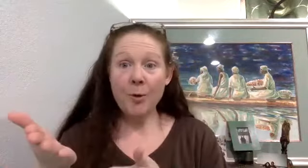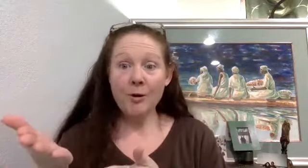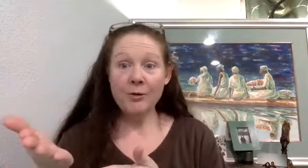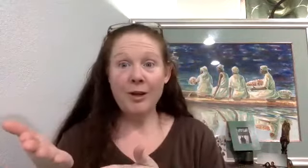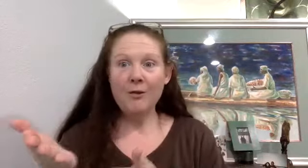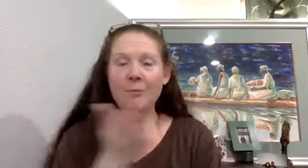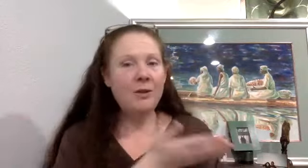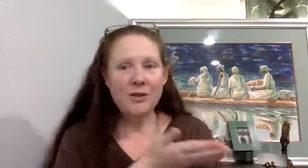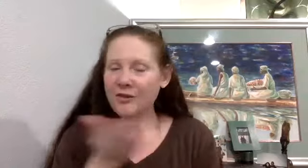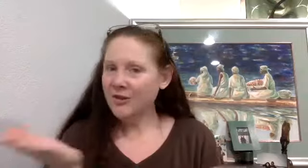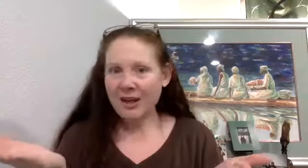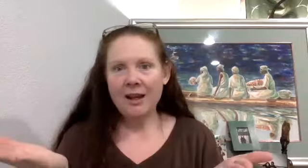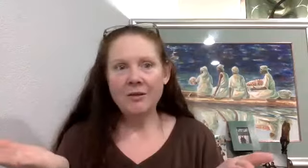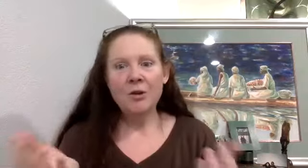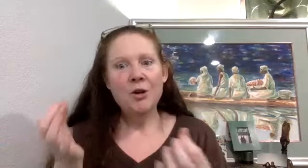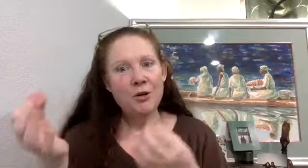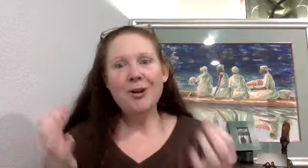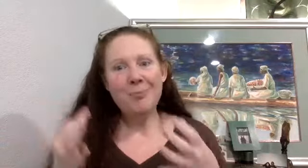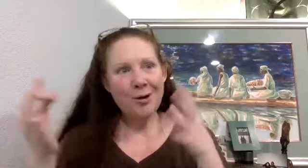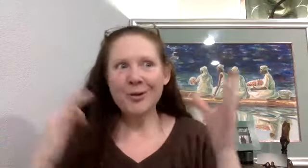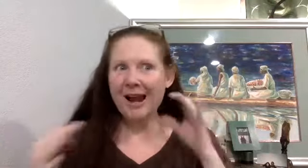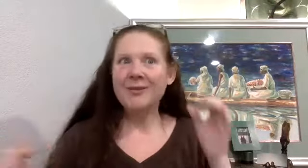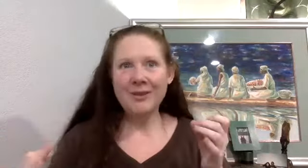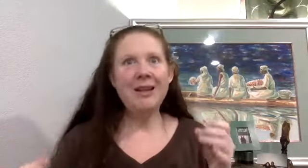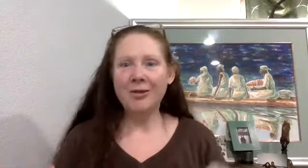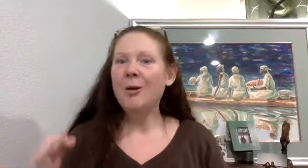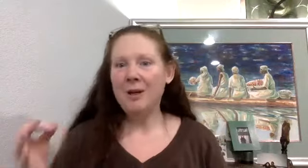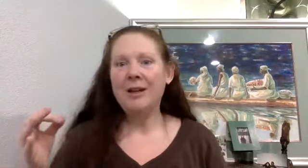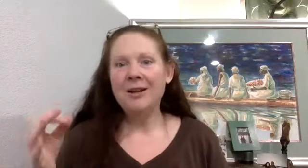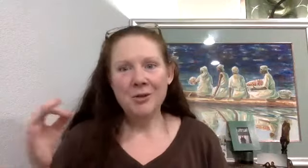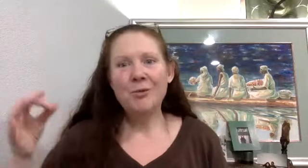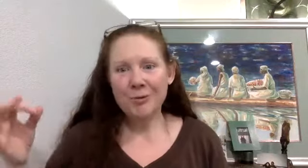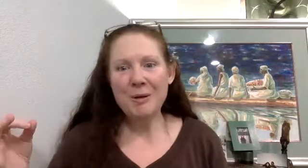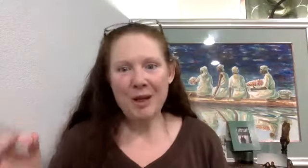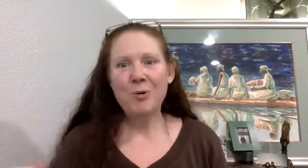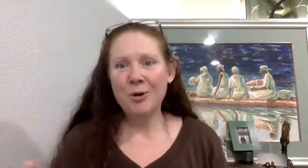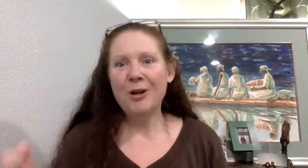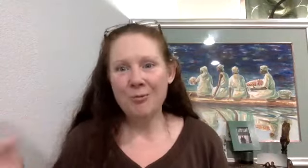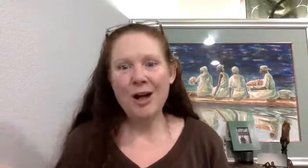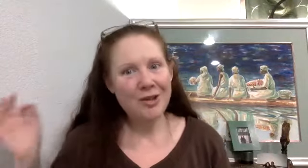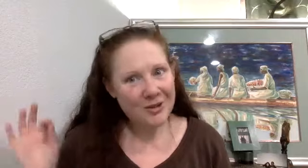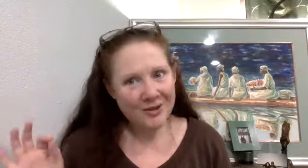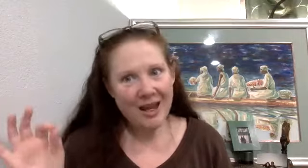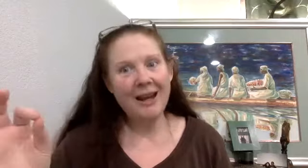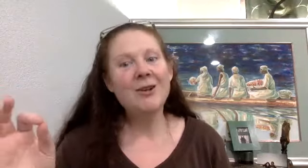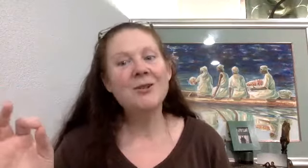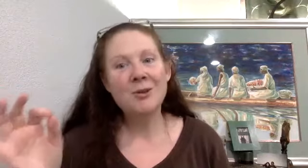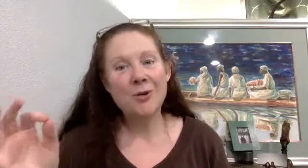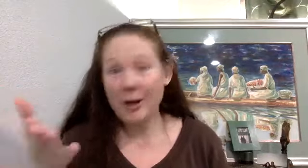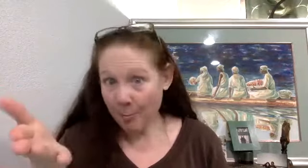partners like you? mean, this is, again, you and I both are kind of seeing, there'll be two or three people we're going to want to just say, here's this recording. I'm